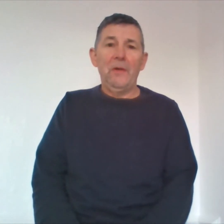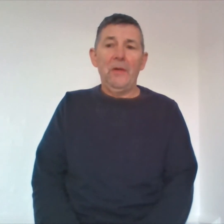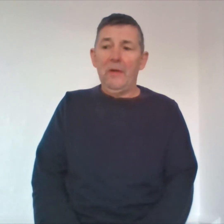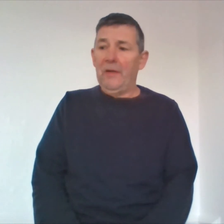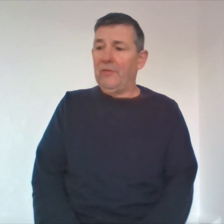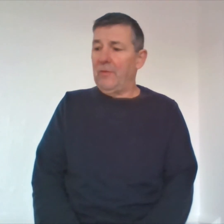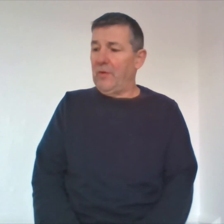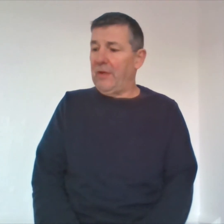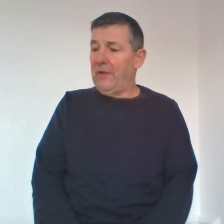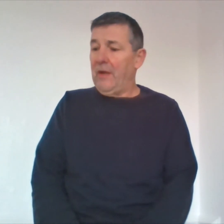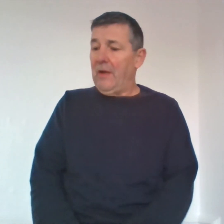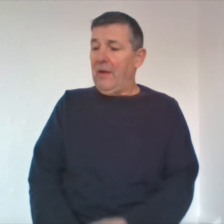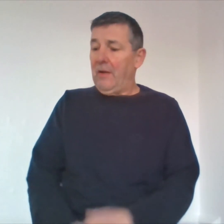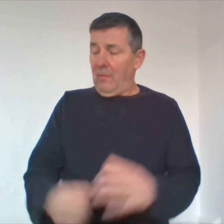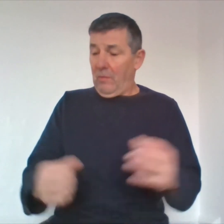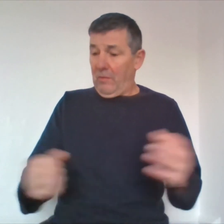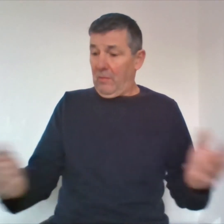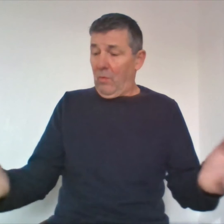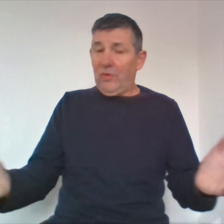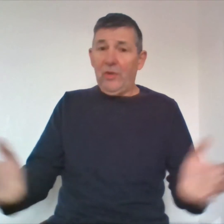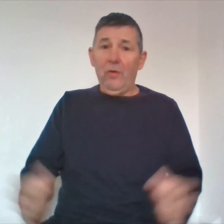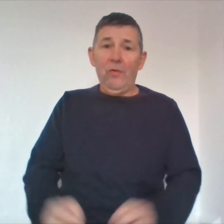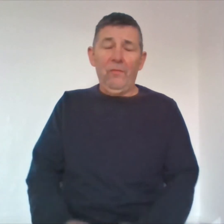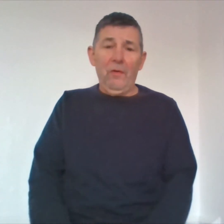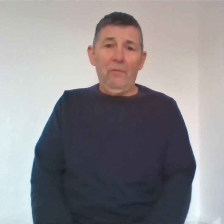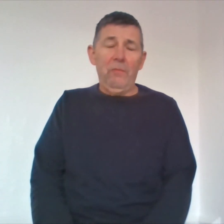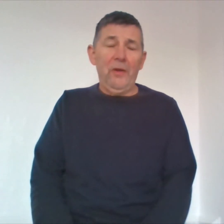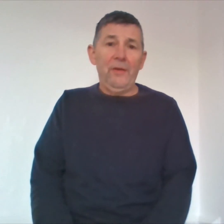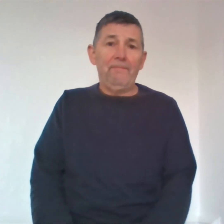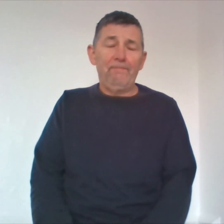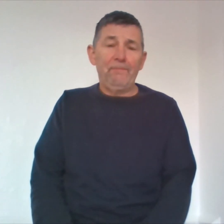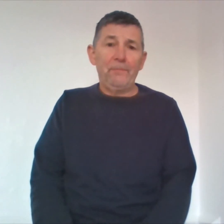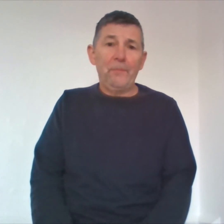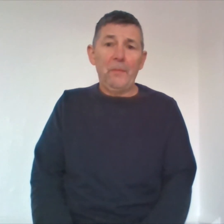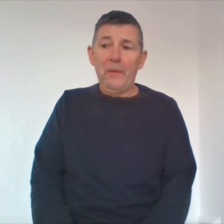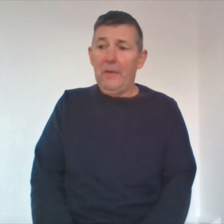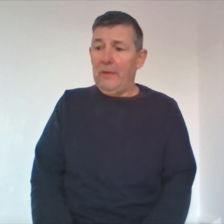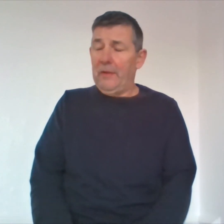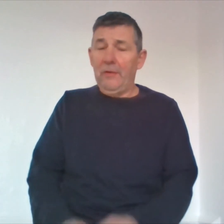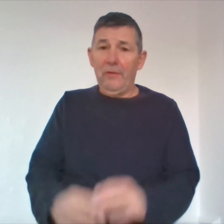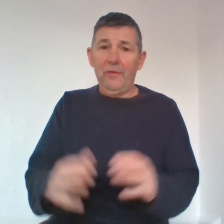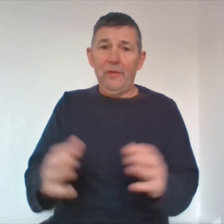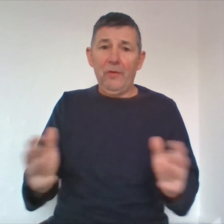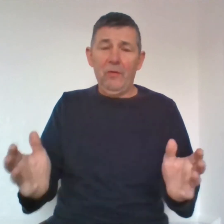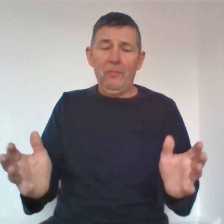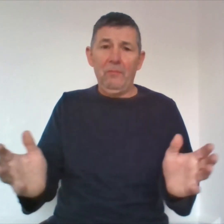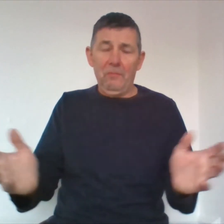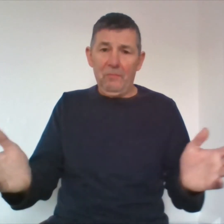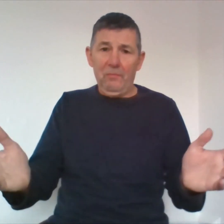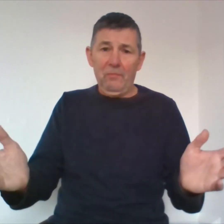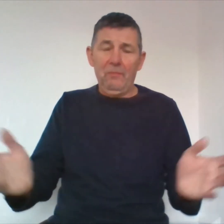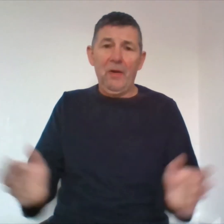and someone had washed the coat of blood and delivered the coat back